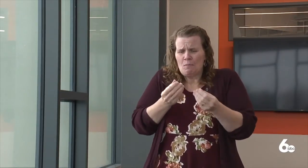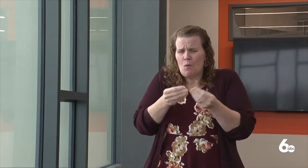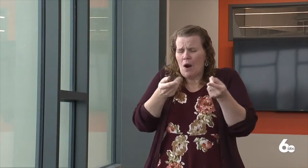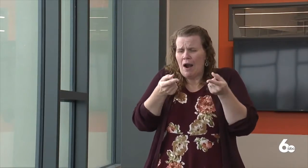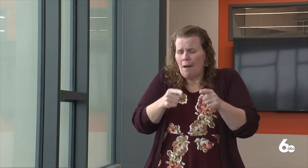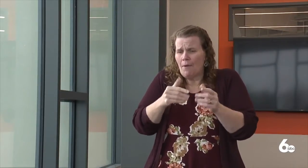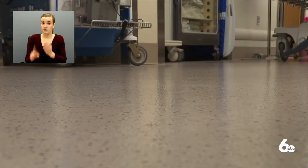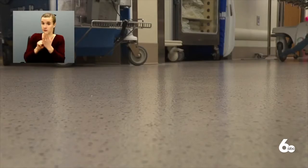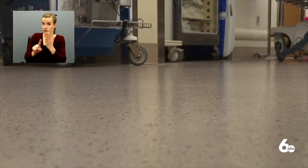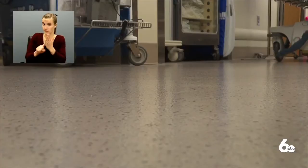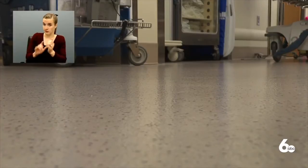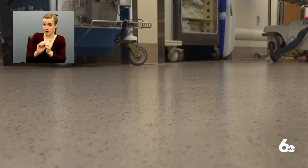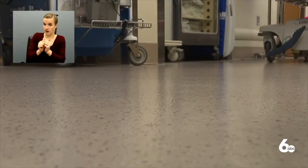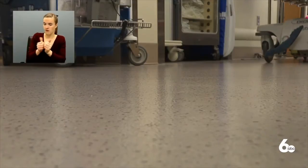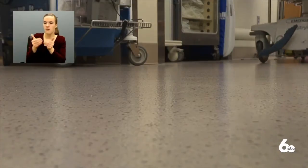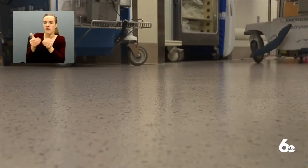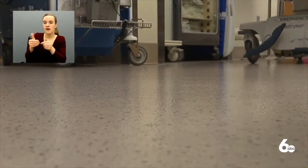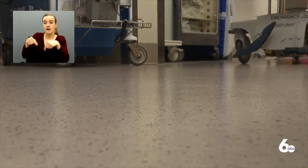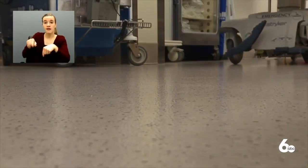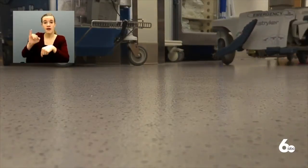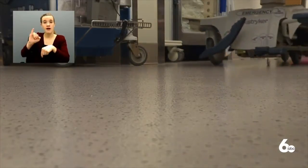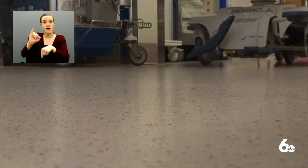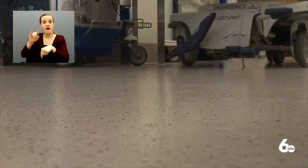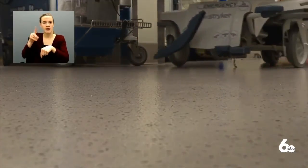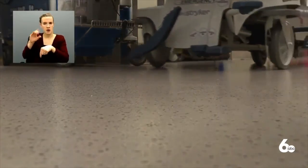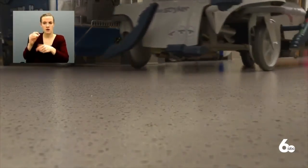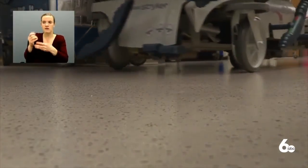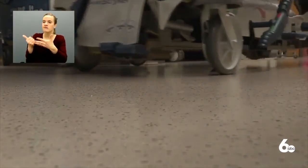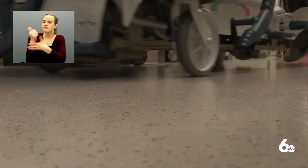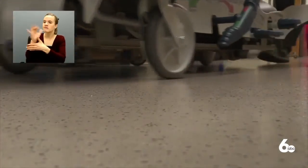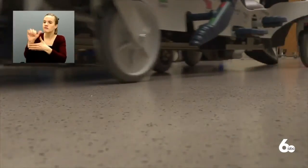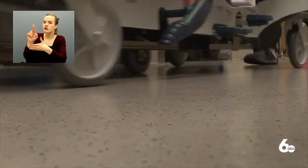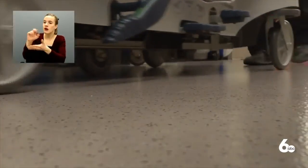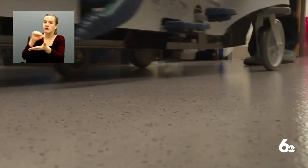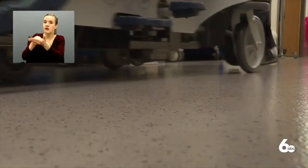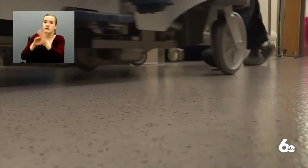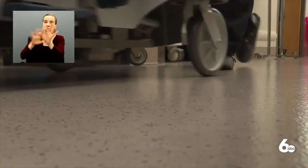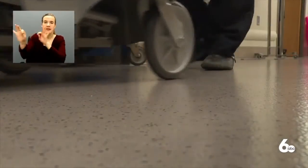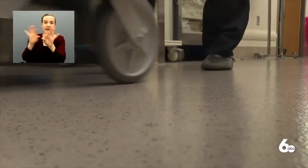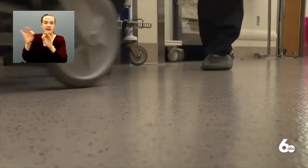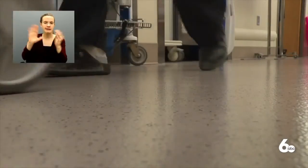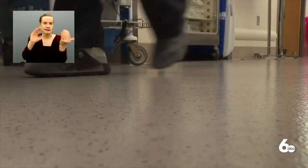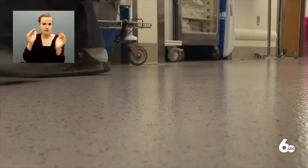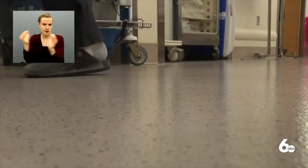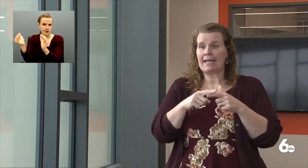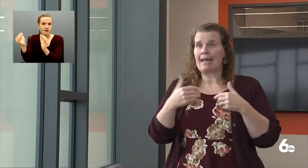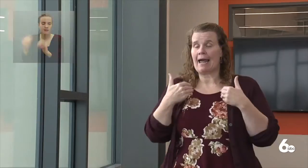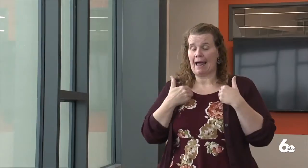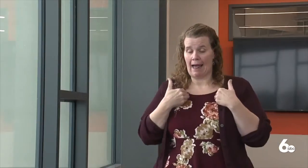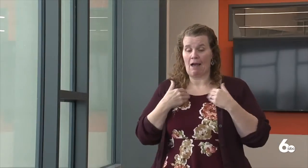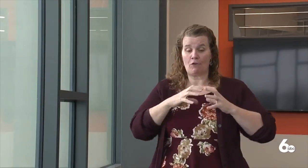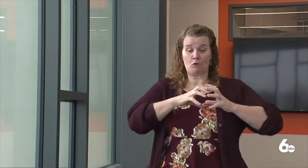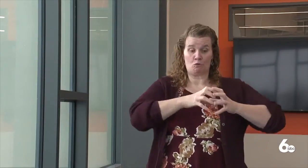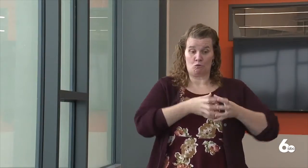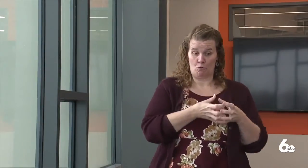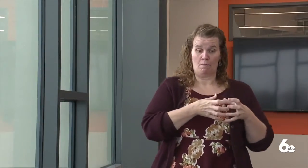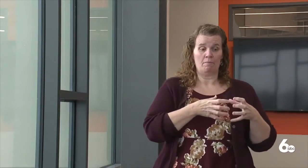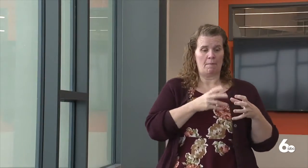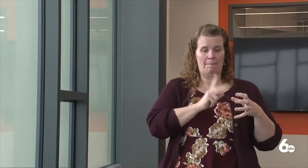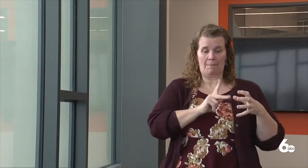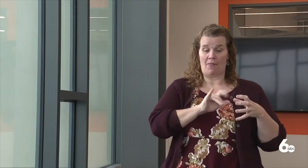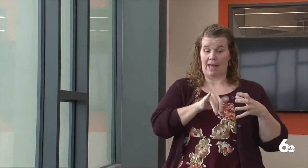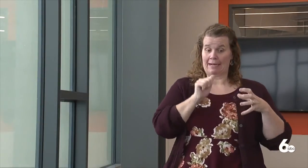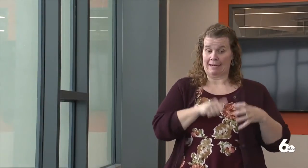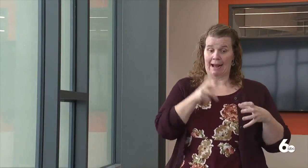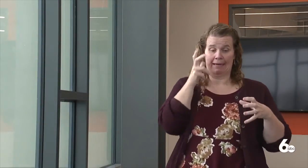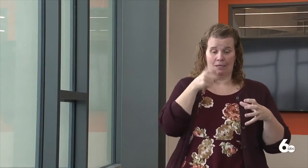appointment. Researchers looked at appointment data from several primary care physicians across Idaho. Within that, we had a